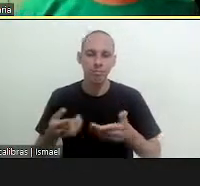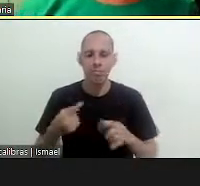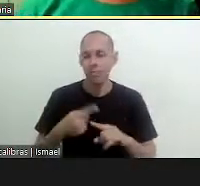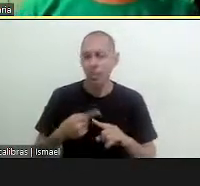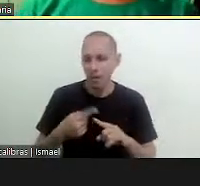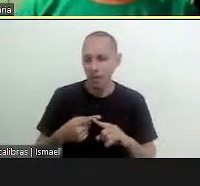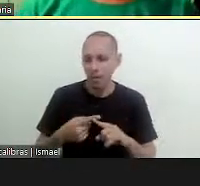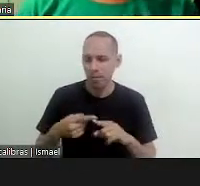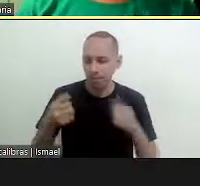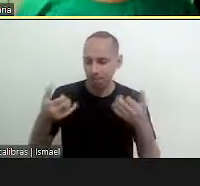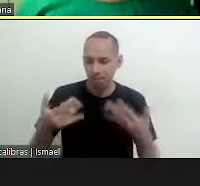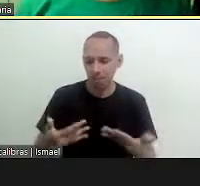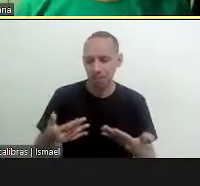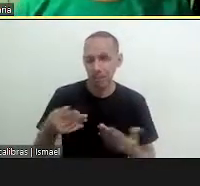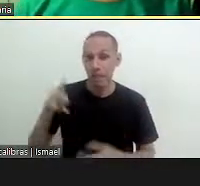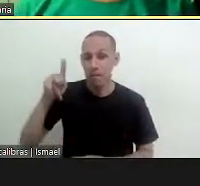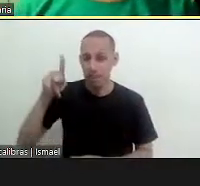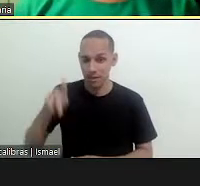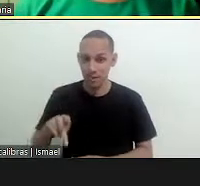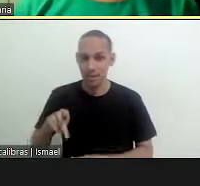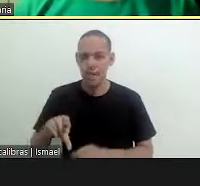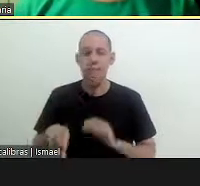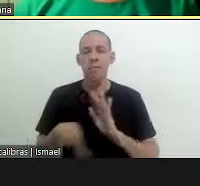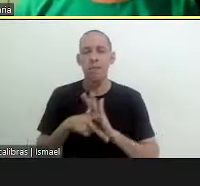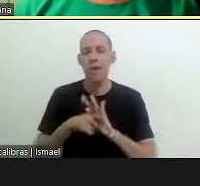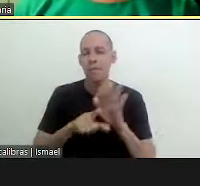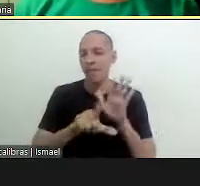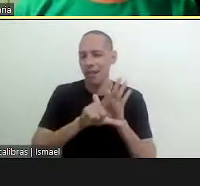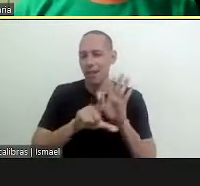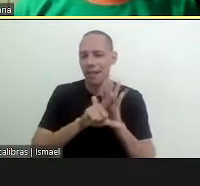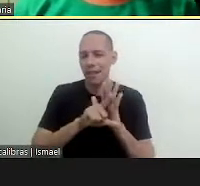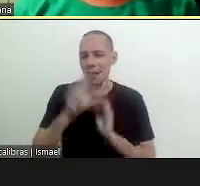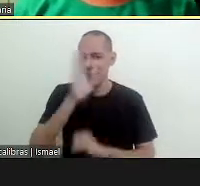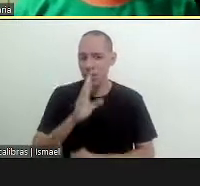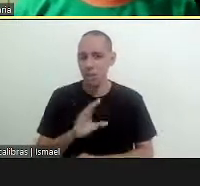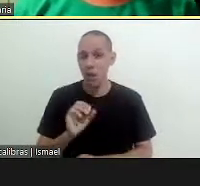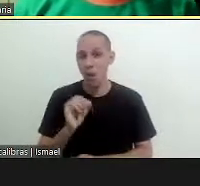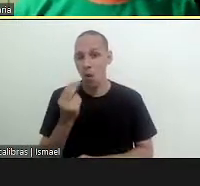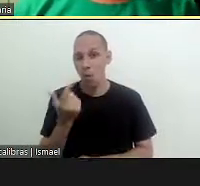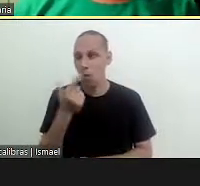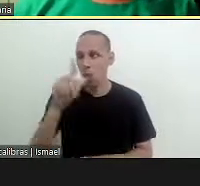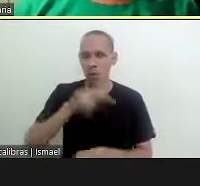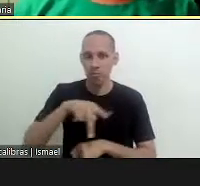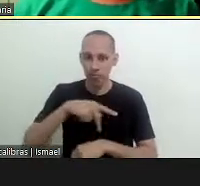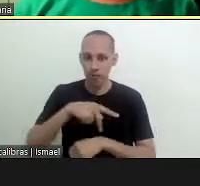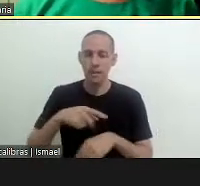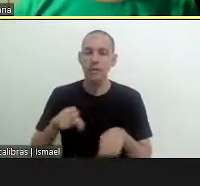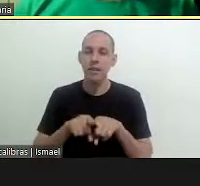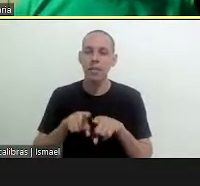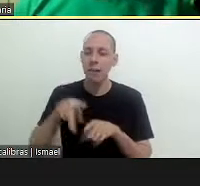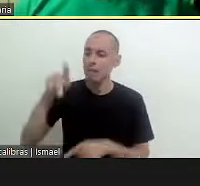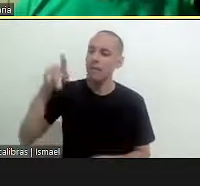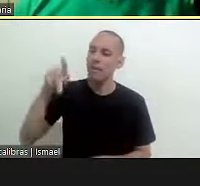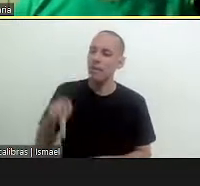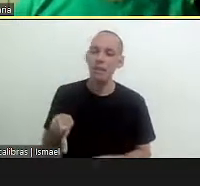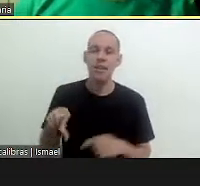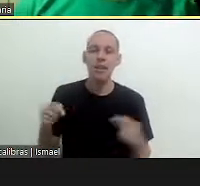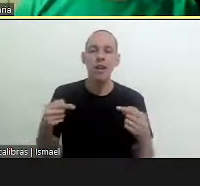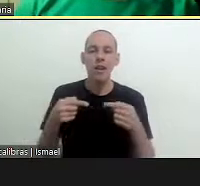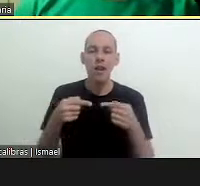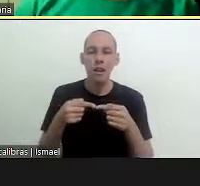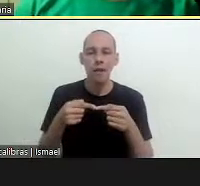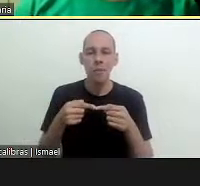to have uh the presidency and the brazilian legislation i believe that is the case in many other legislations has a legal